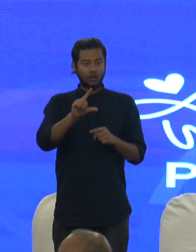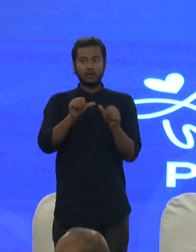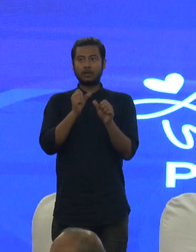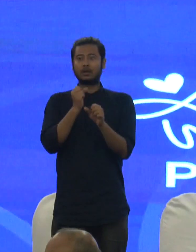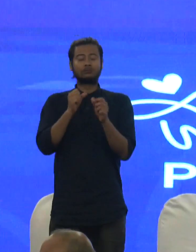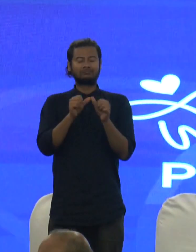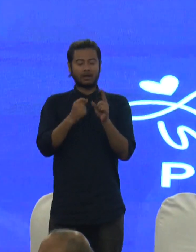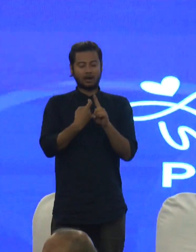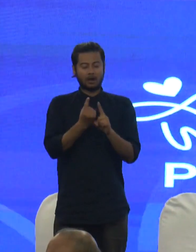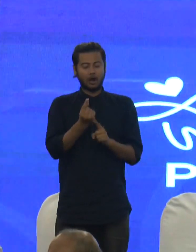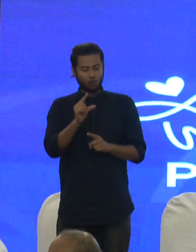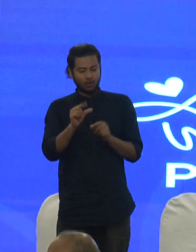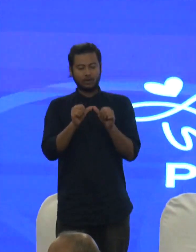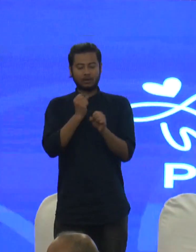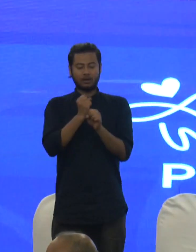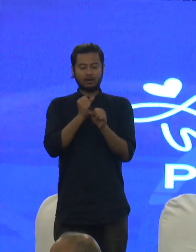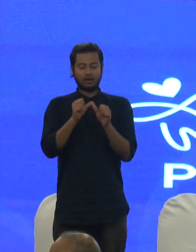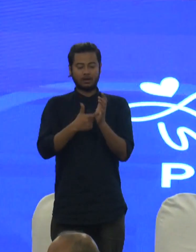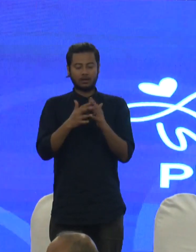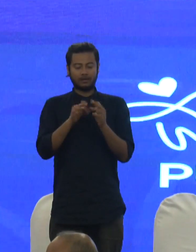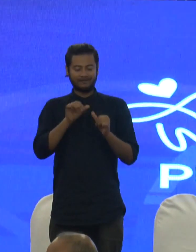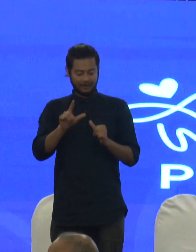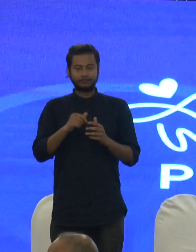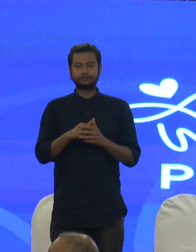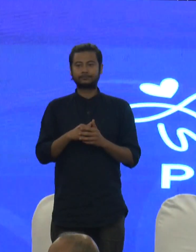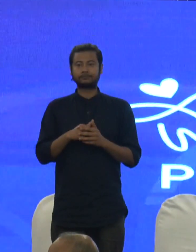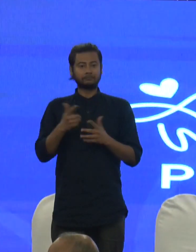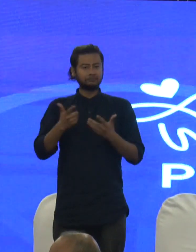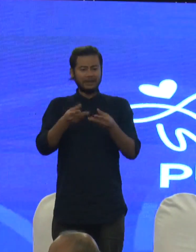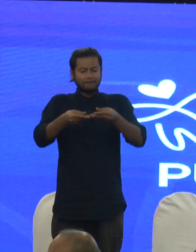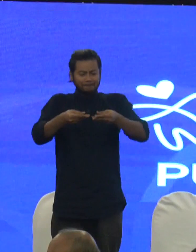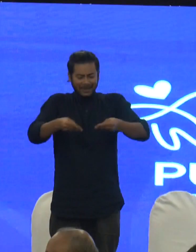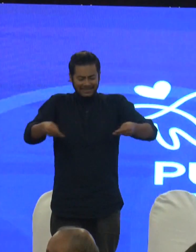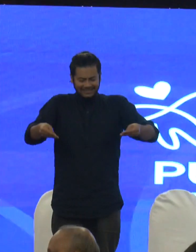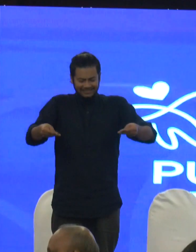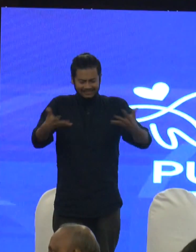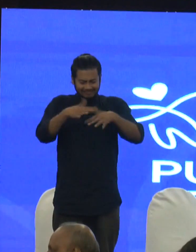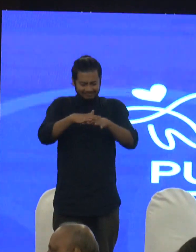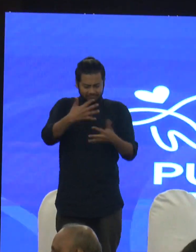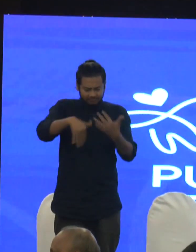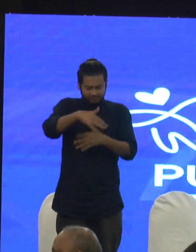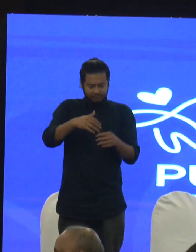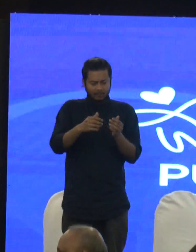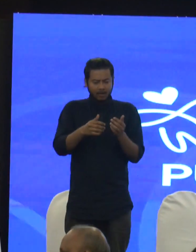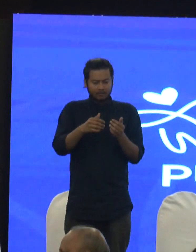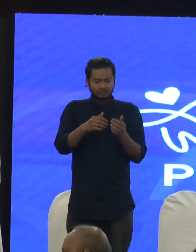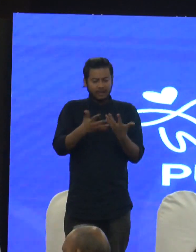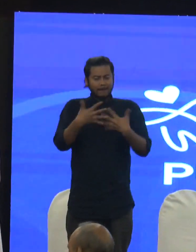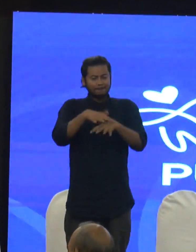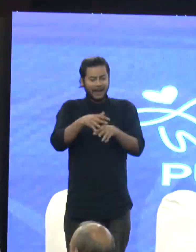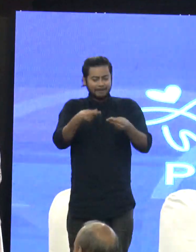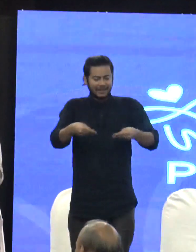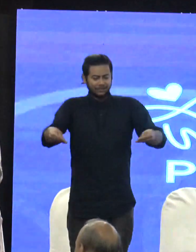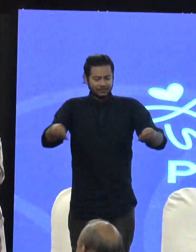Akhul is the director of New Product Introduction Group in Applied Materials. He has been at Applied Materials for over 12 years now, leading